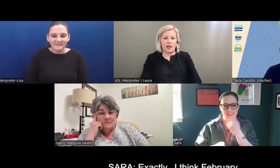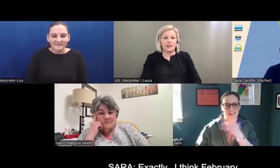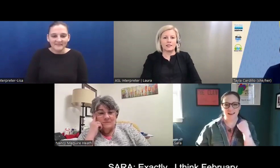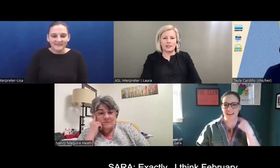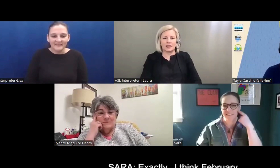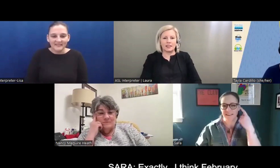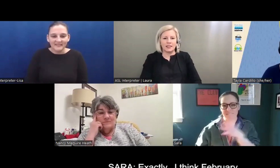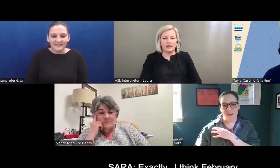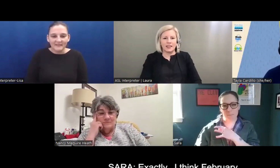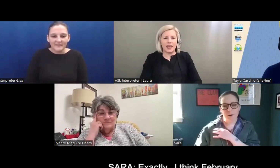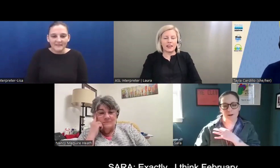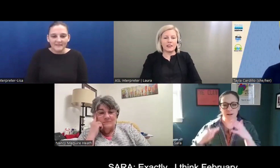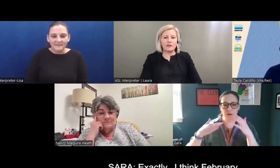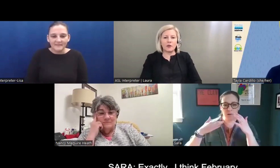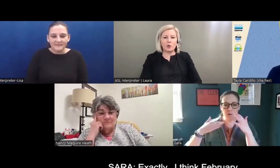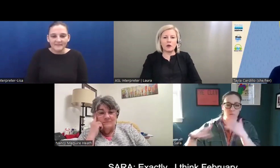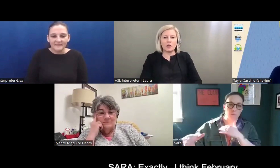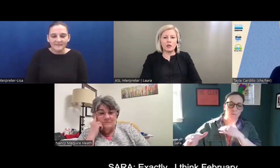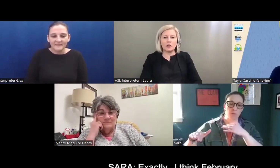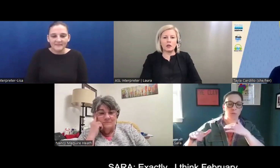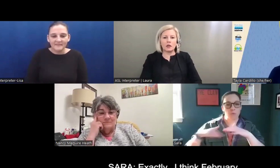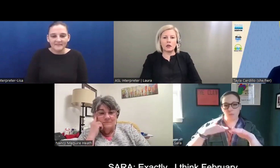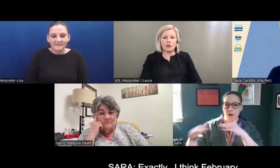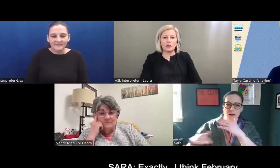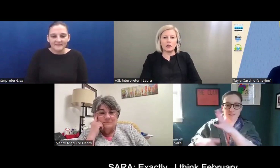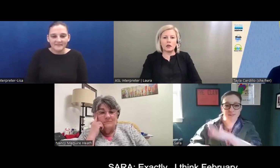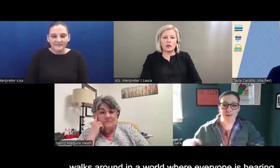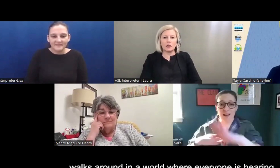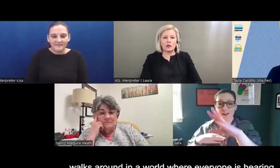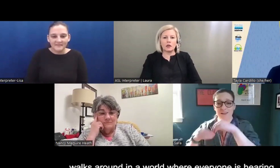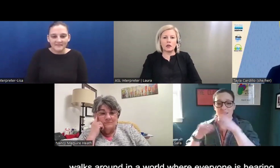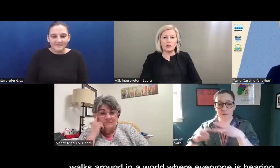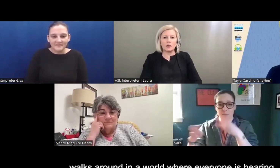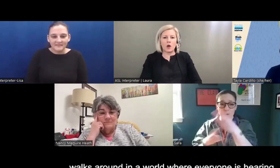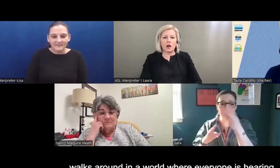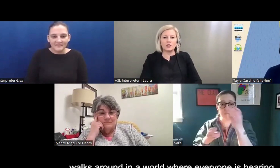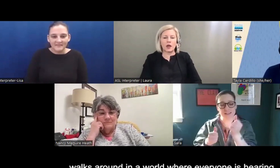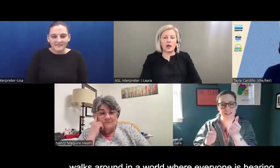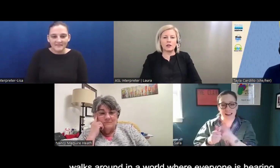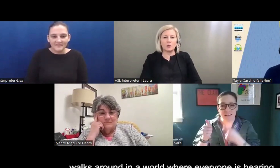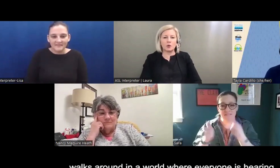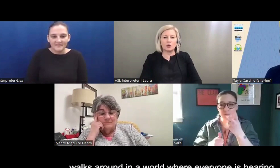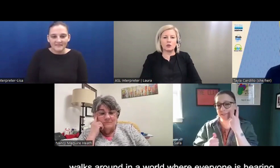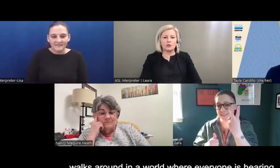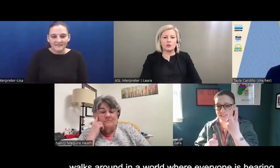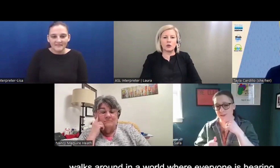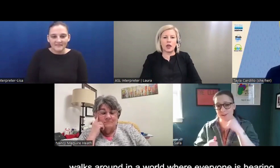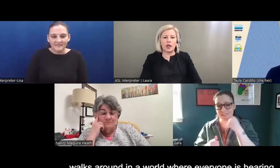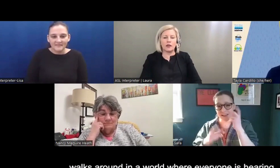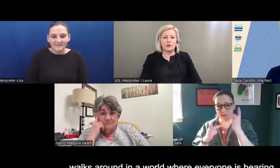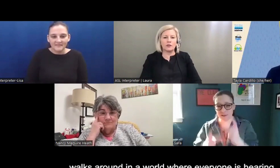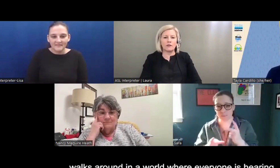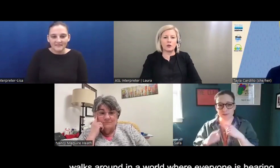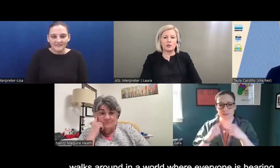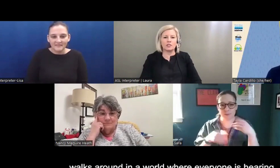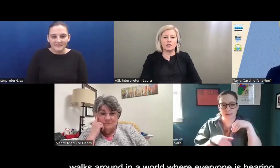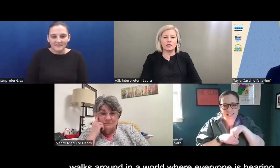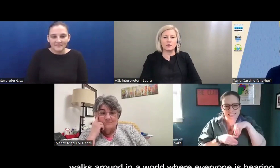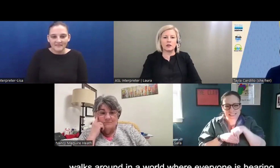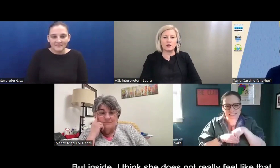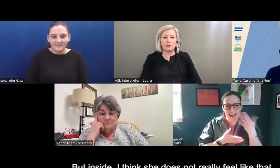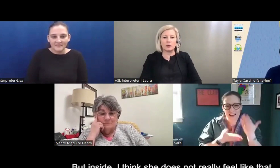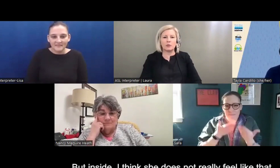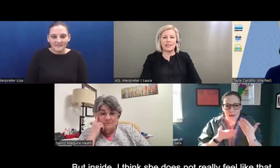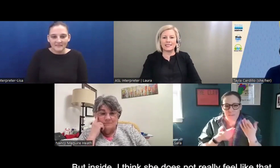Yeah, exactly. And I think February walks around in the world with everyone she